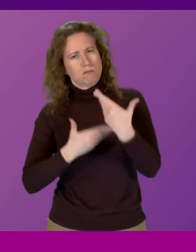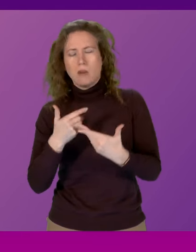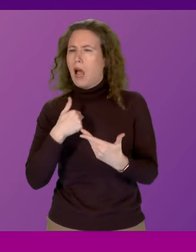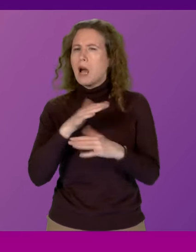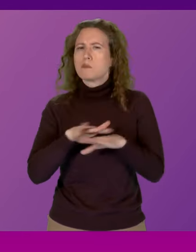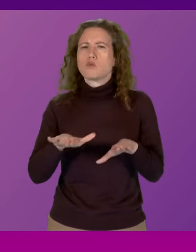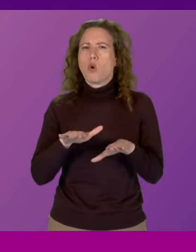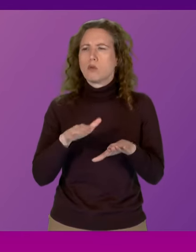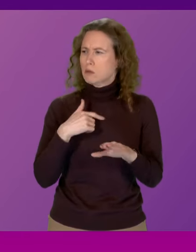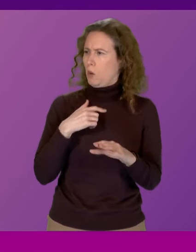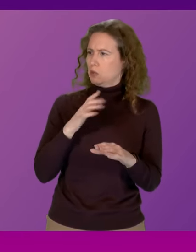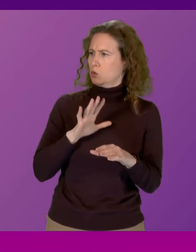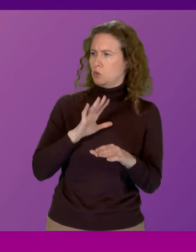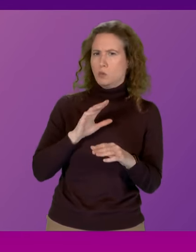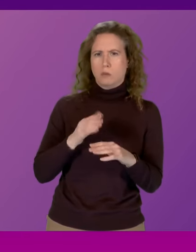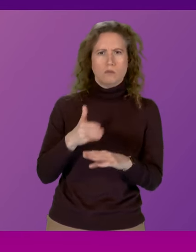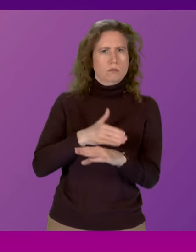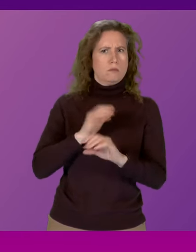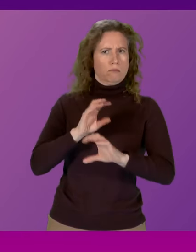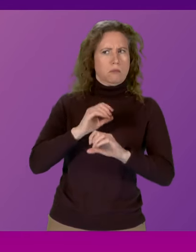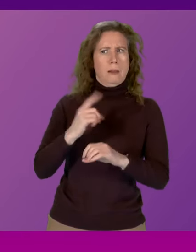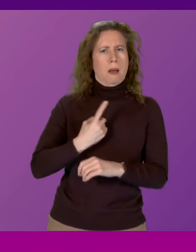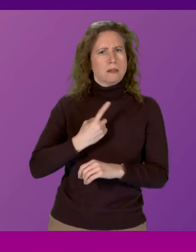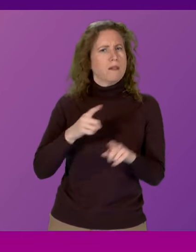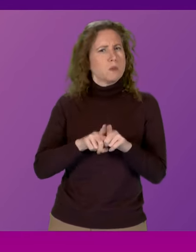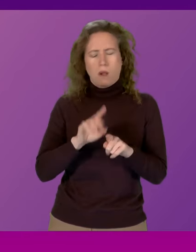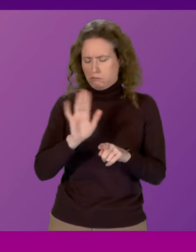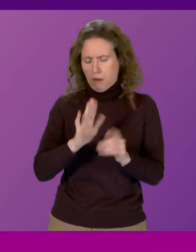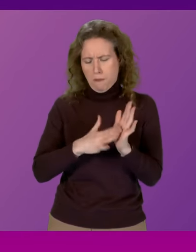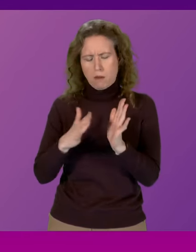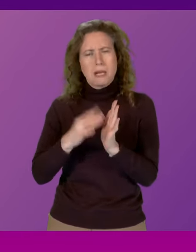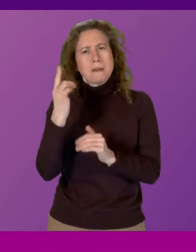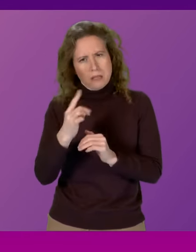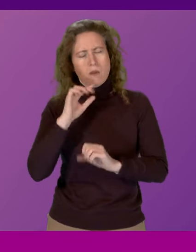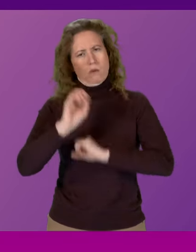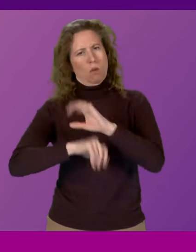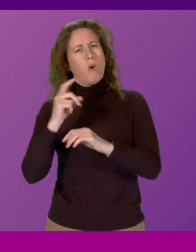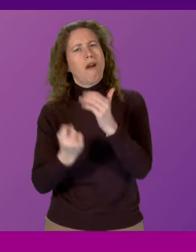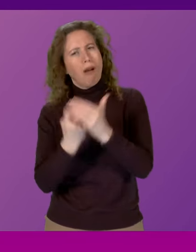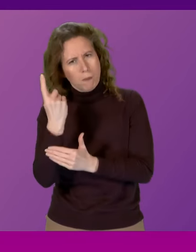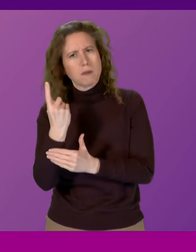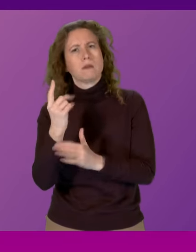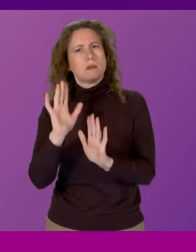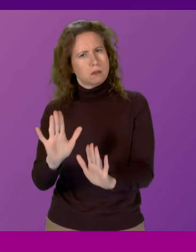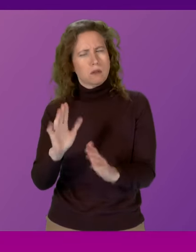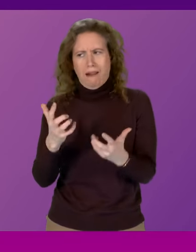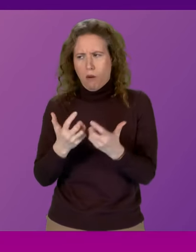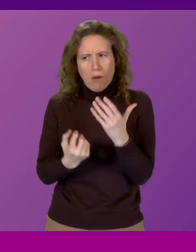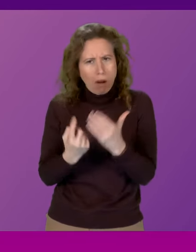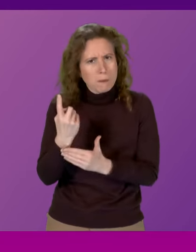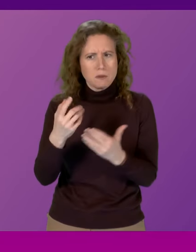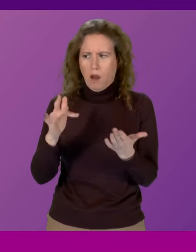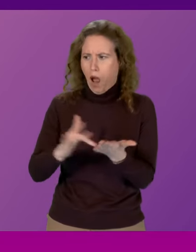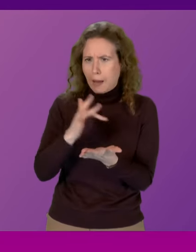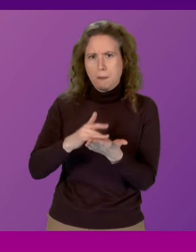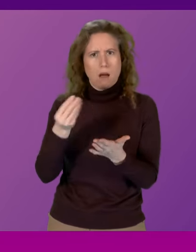of pre-empting that statement. He will lay out in full detail what has happened in relation to the use of his